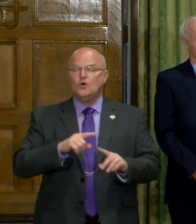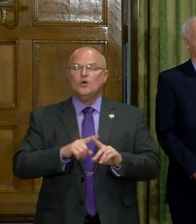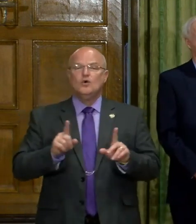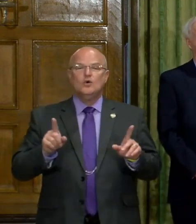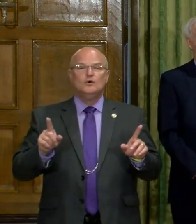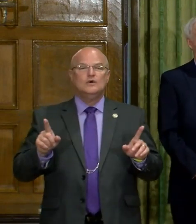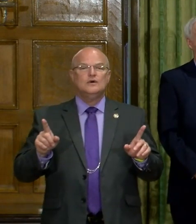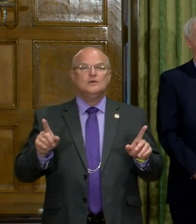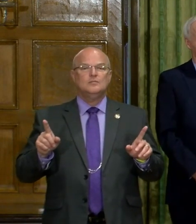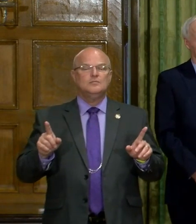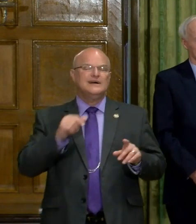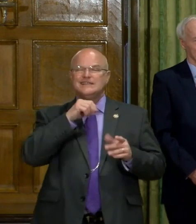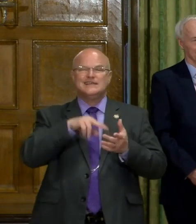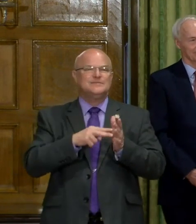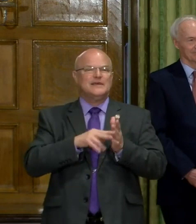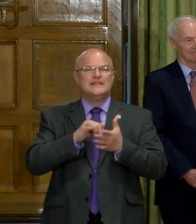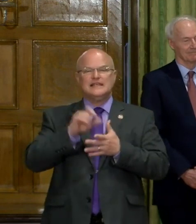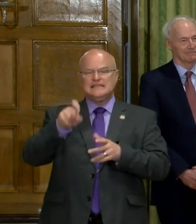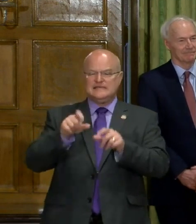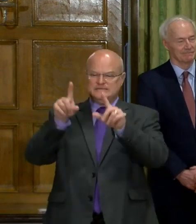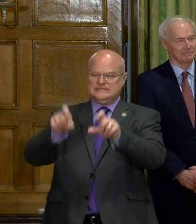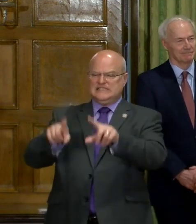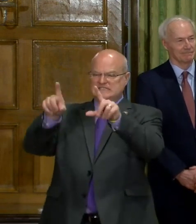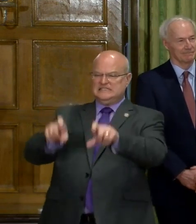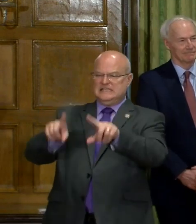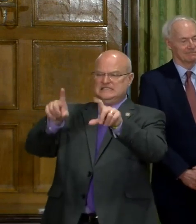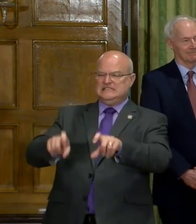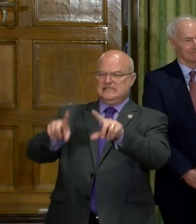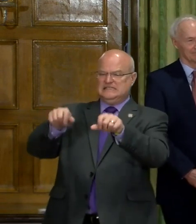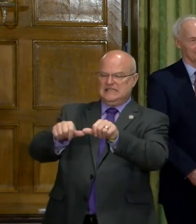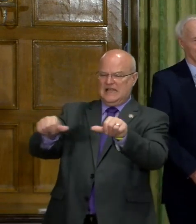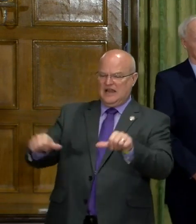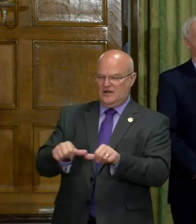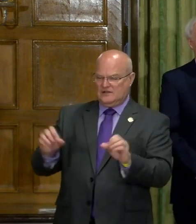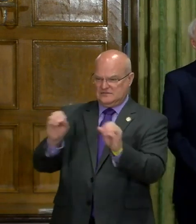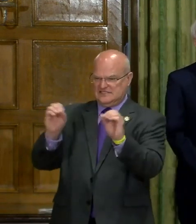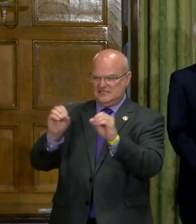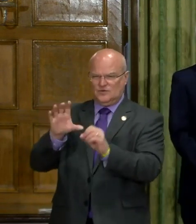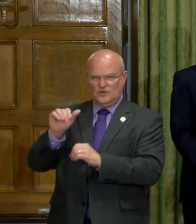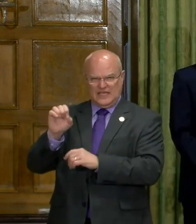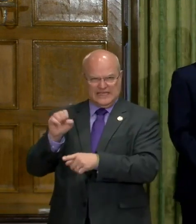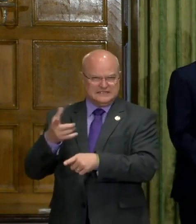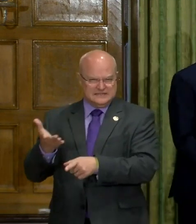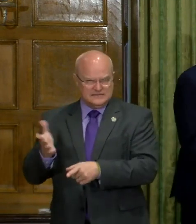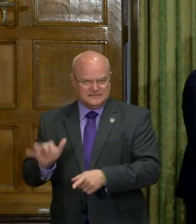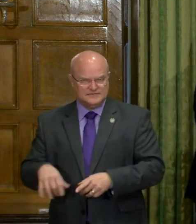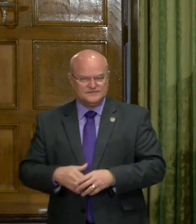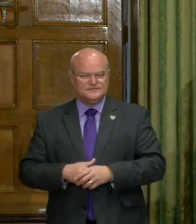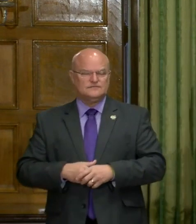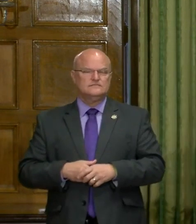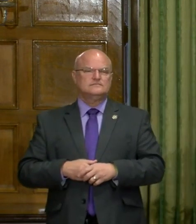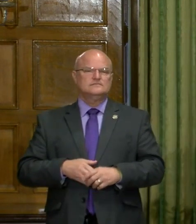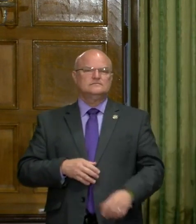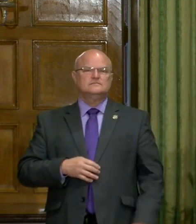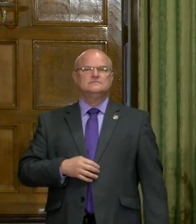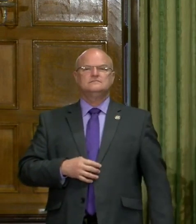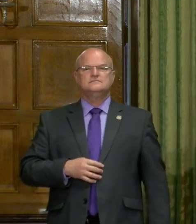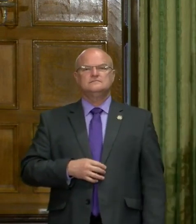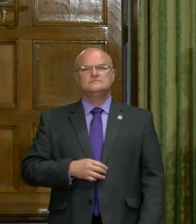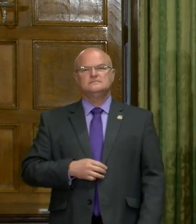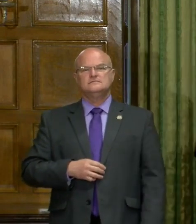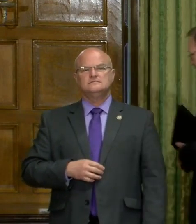um, uh, it doesn't mean that you need to keep testing in areas where, where you're getting zero cases. Uh,